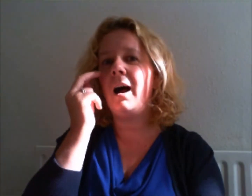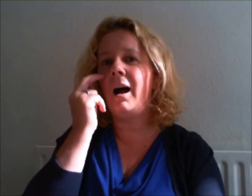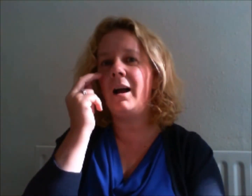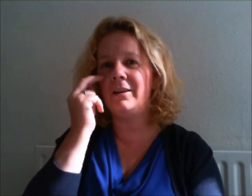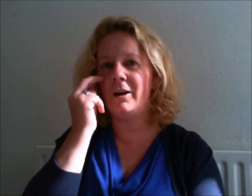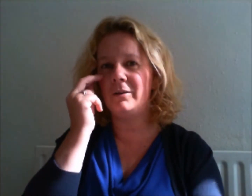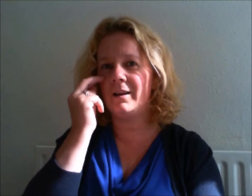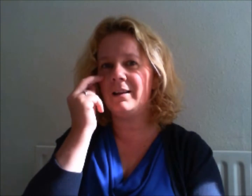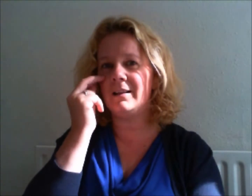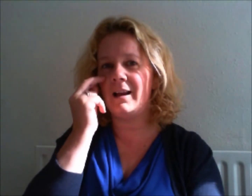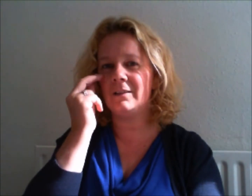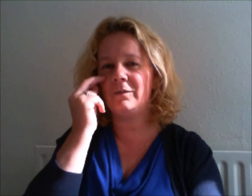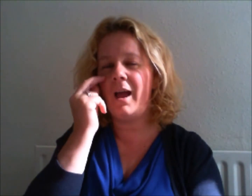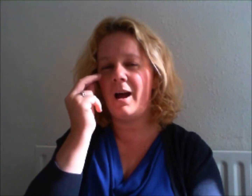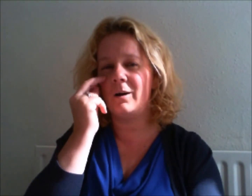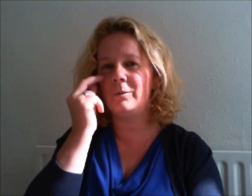I know that I can ask for help.